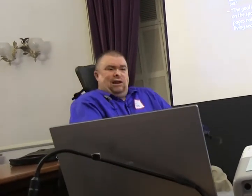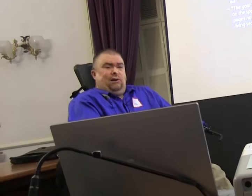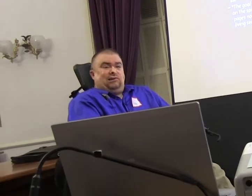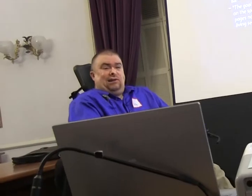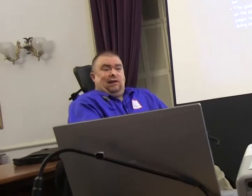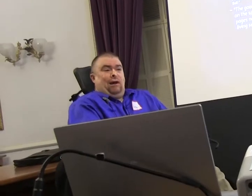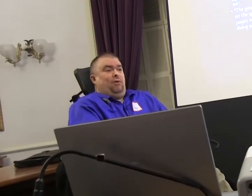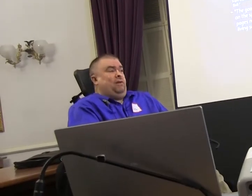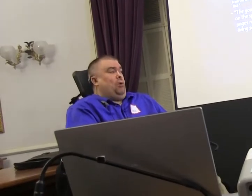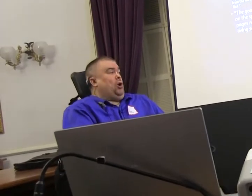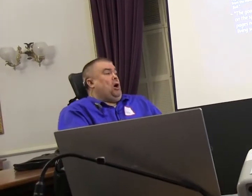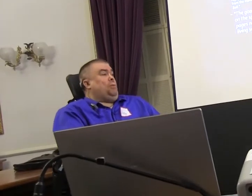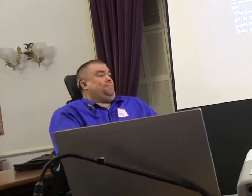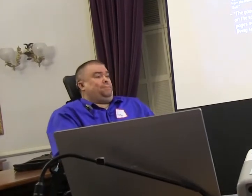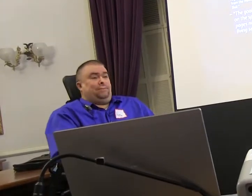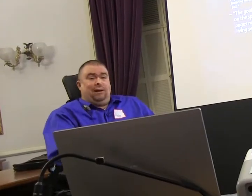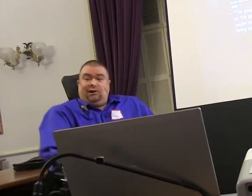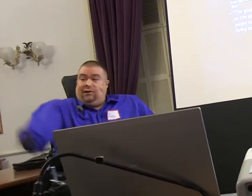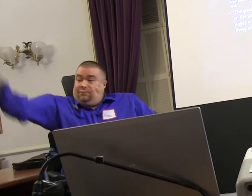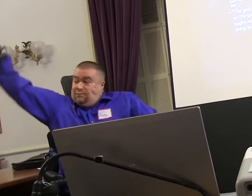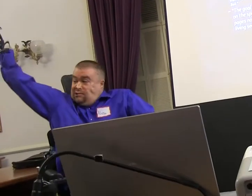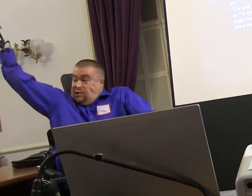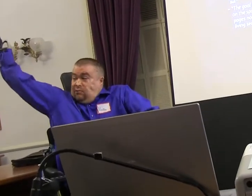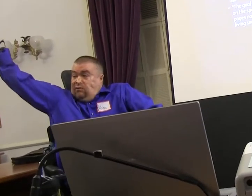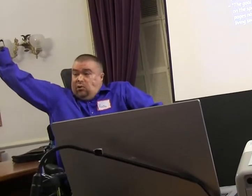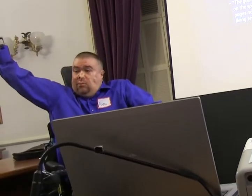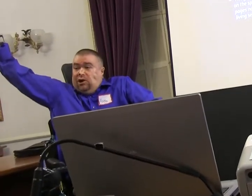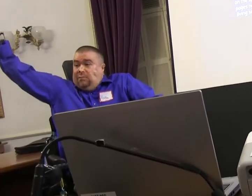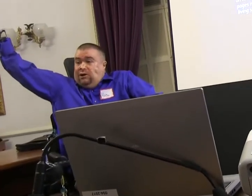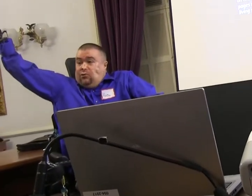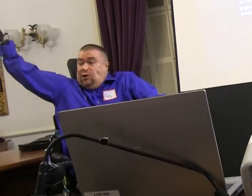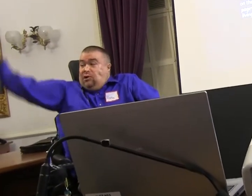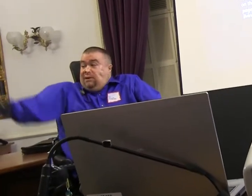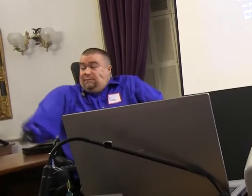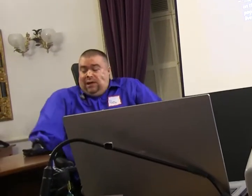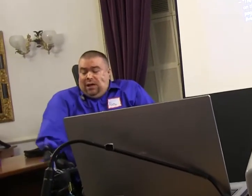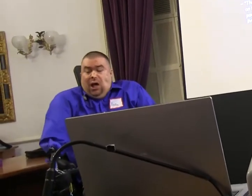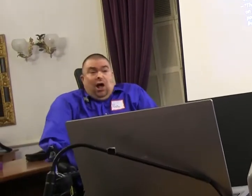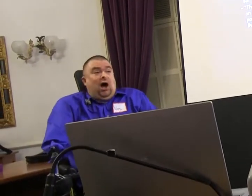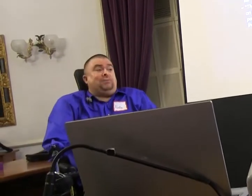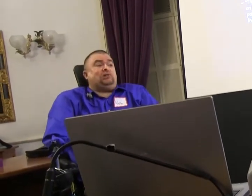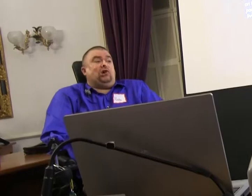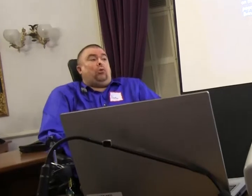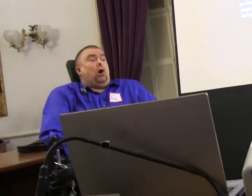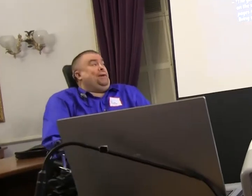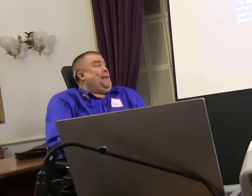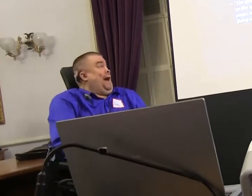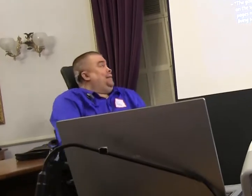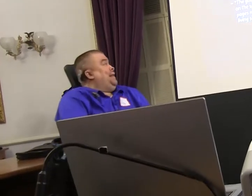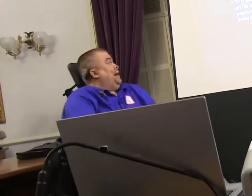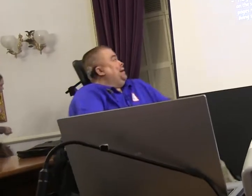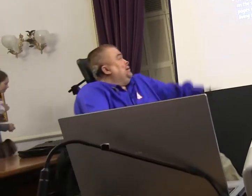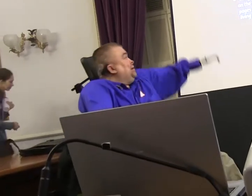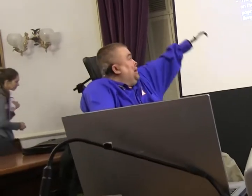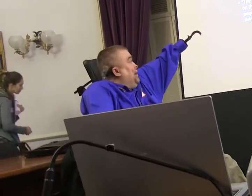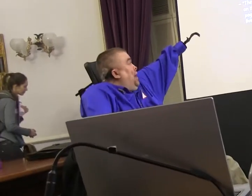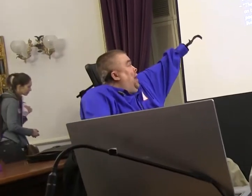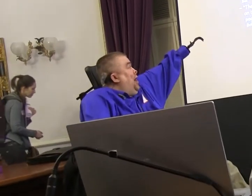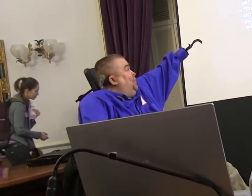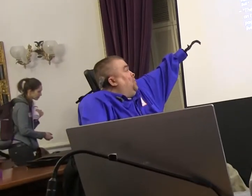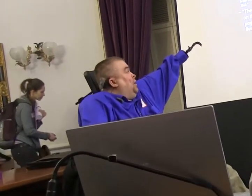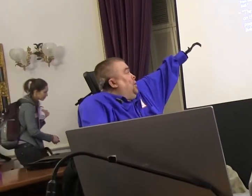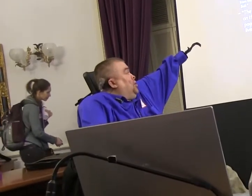Has anybody seen the movie Murderball? Anybody saw the movie Murderball about one rugby? There's a quote in that. That is,